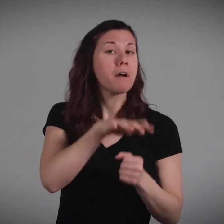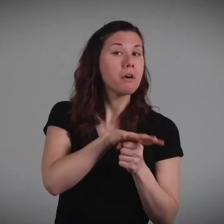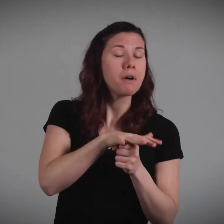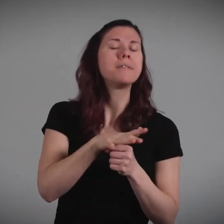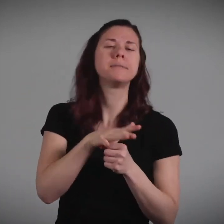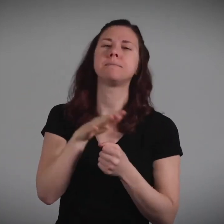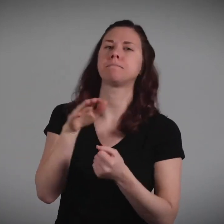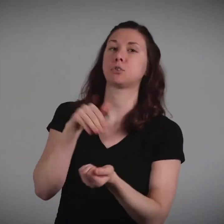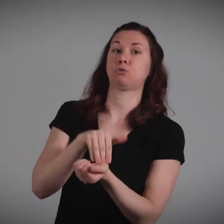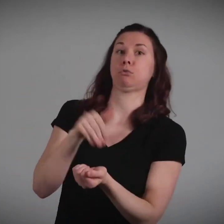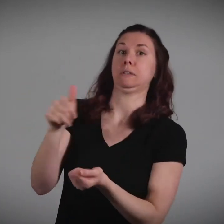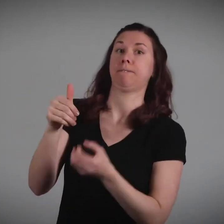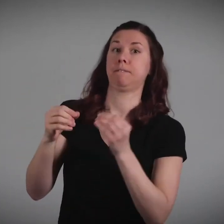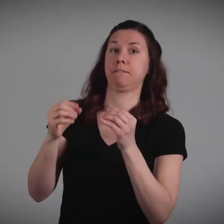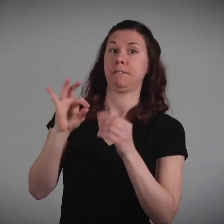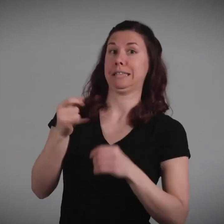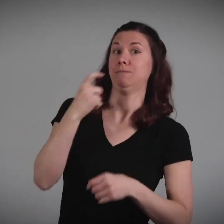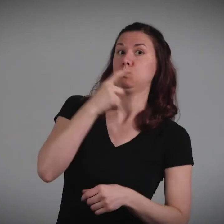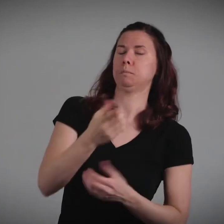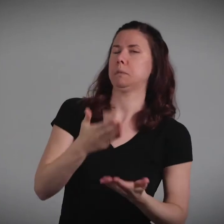the doctor may consult a surgeon to repair it for you.